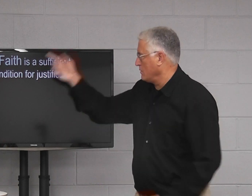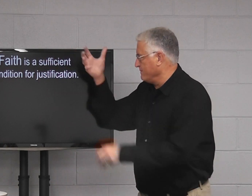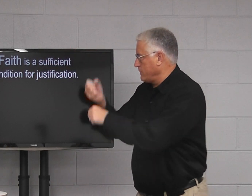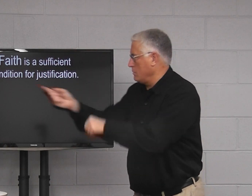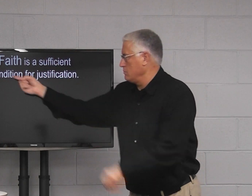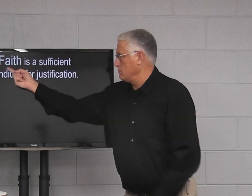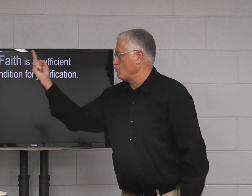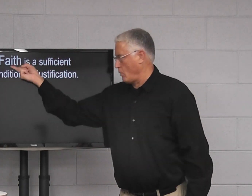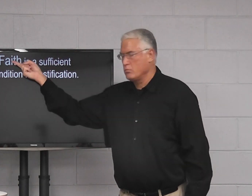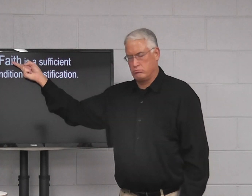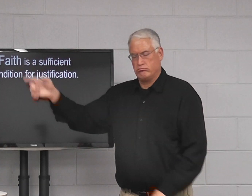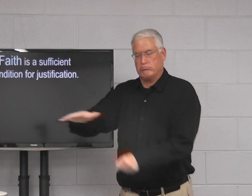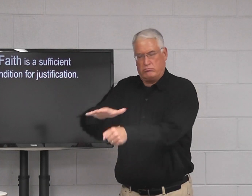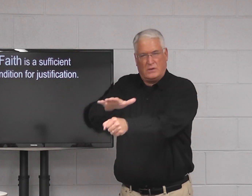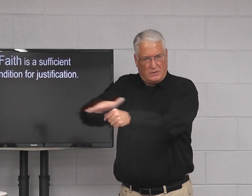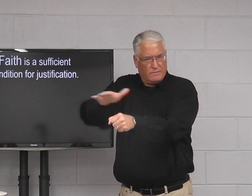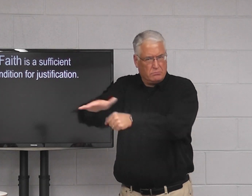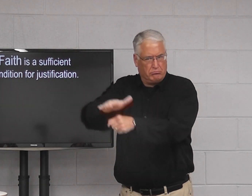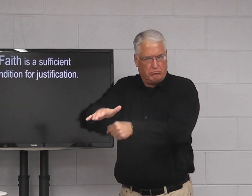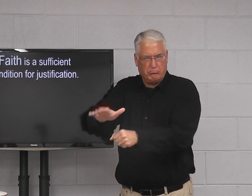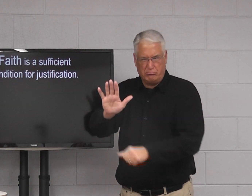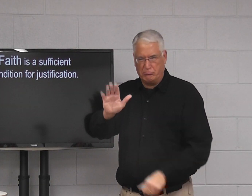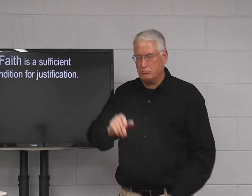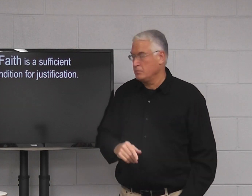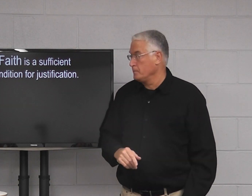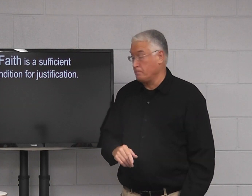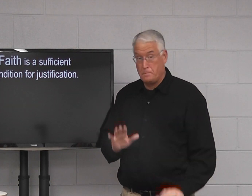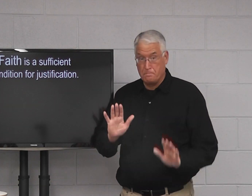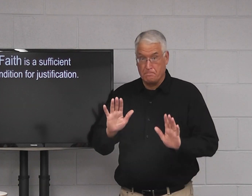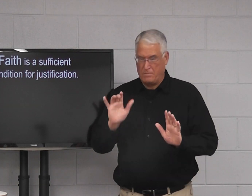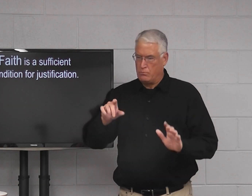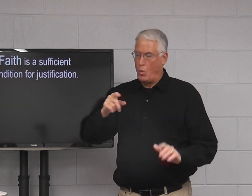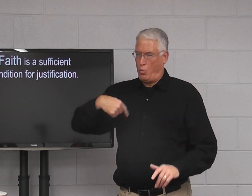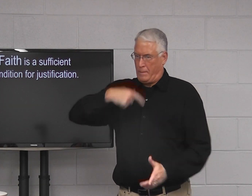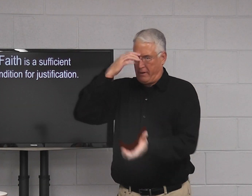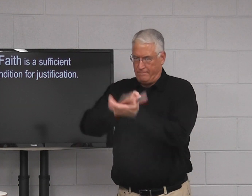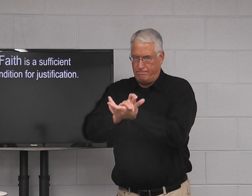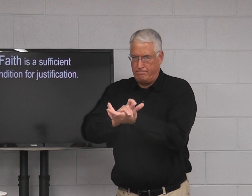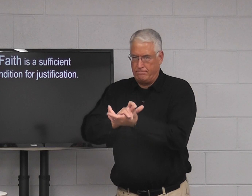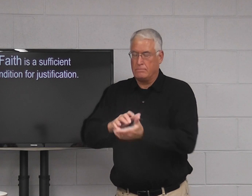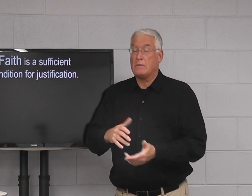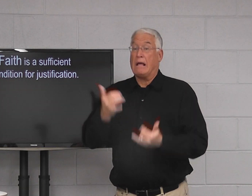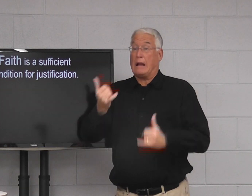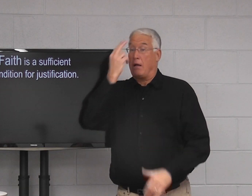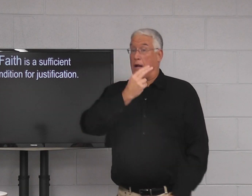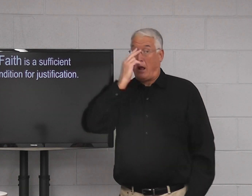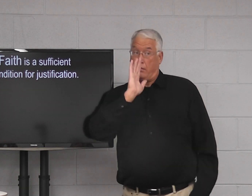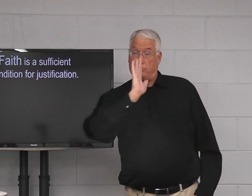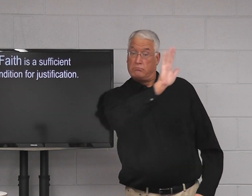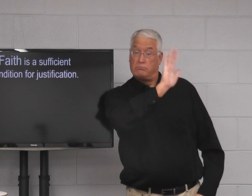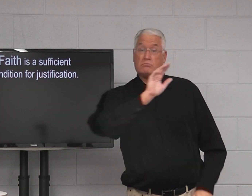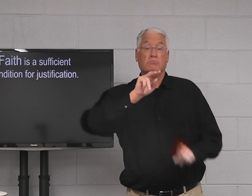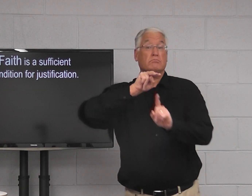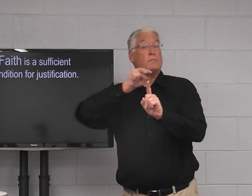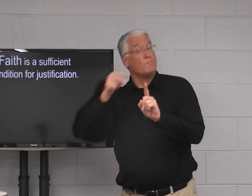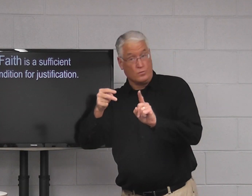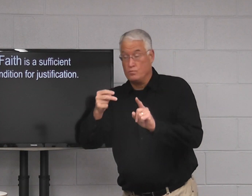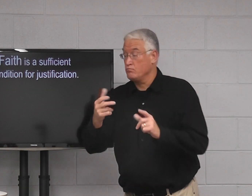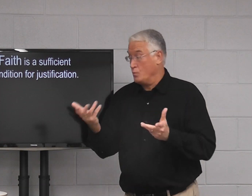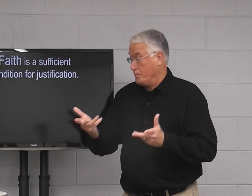So faith is enough. And we believe. Now, the Catholics, though,